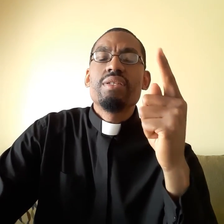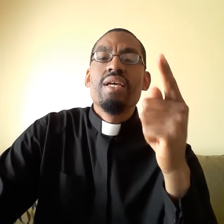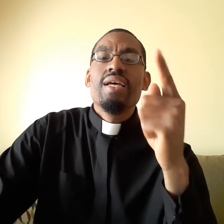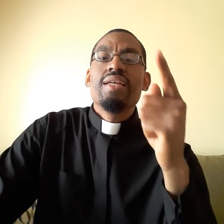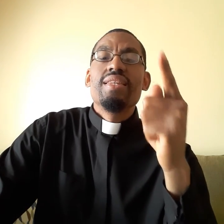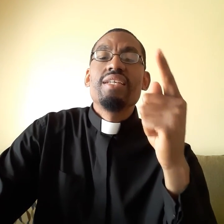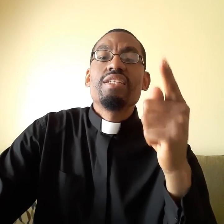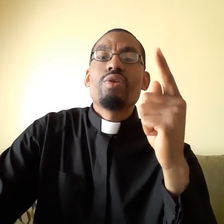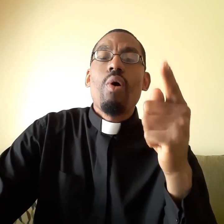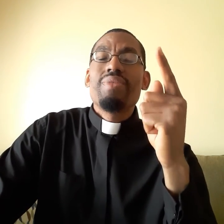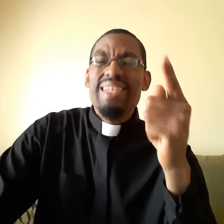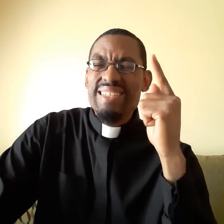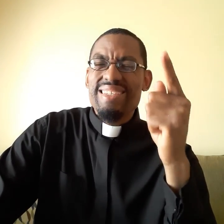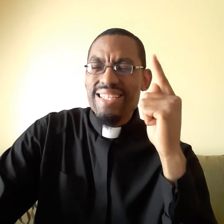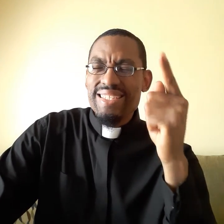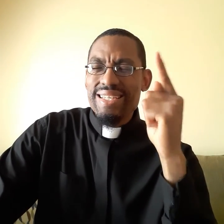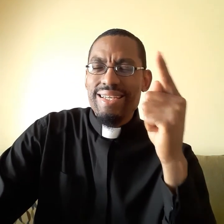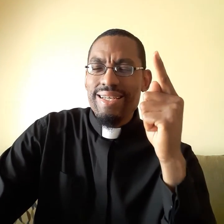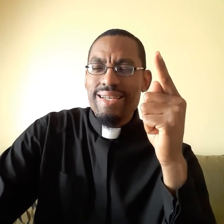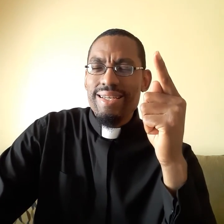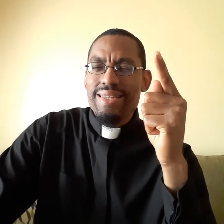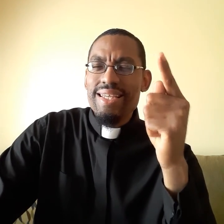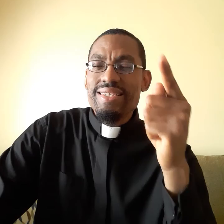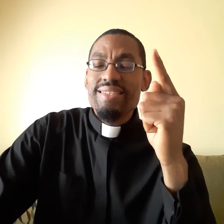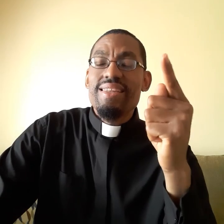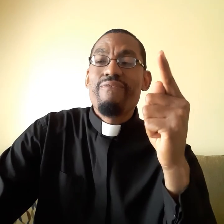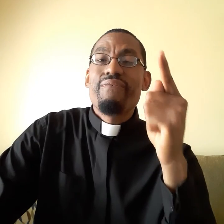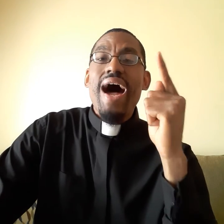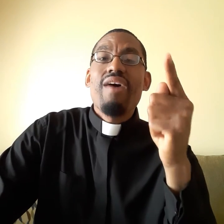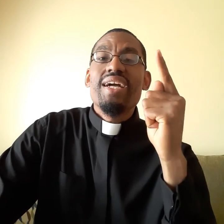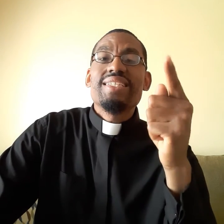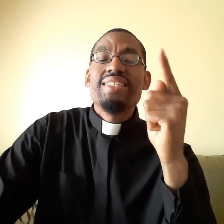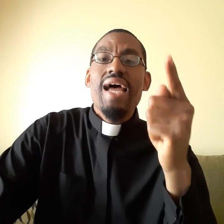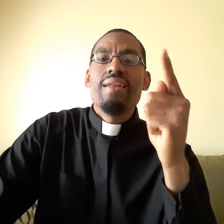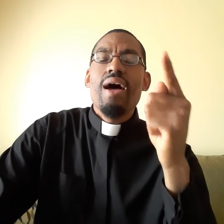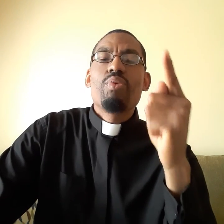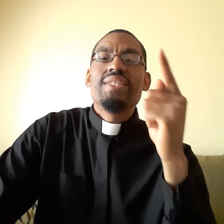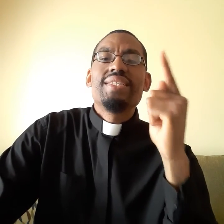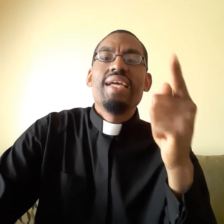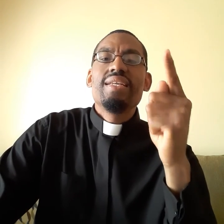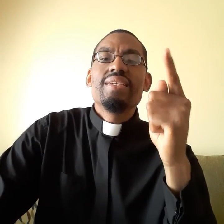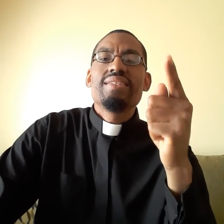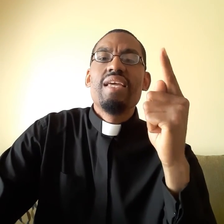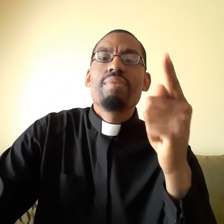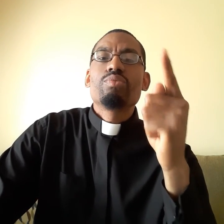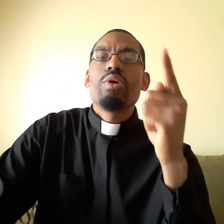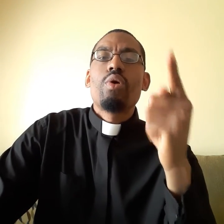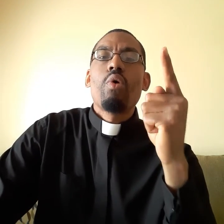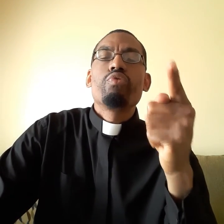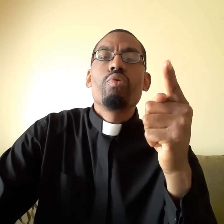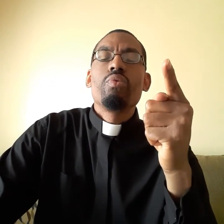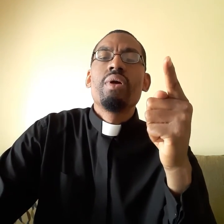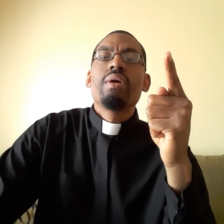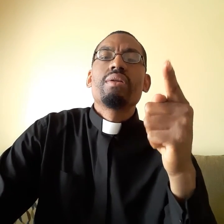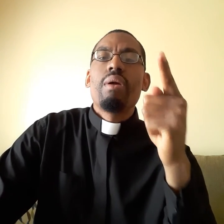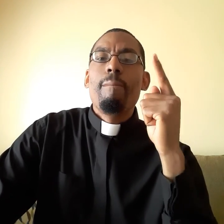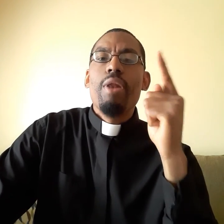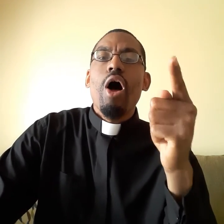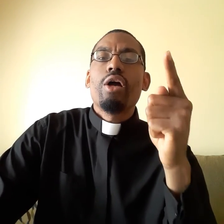this is, this is, listen, this is the far extent of what Satan and his demons will go through to block